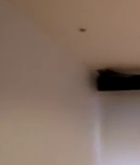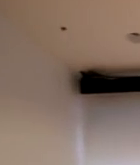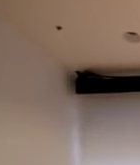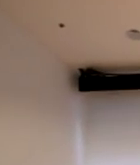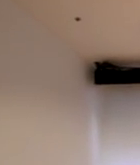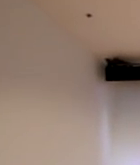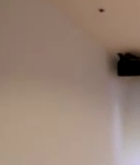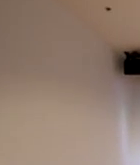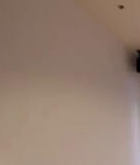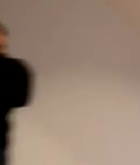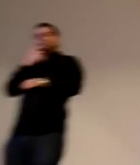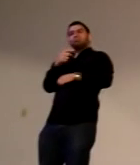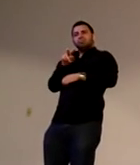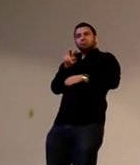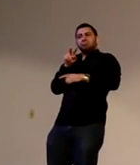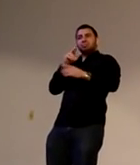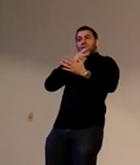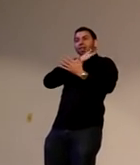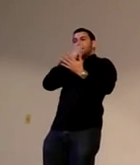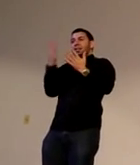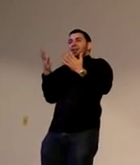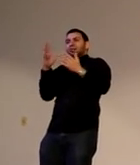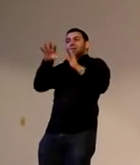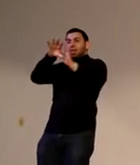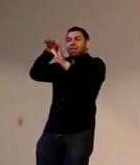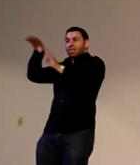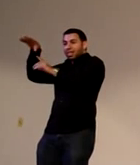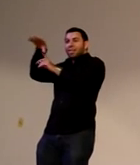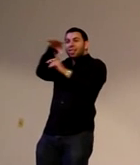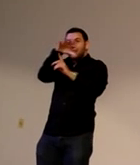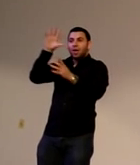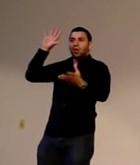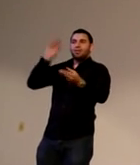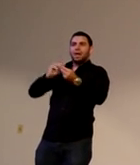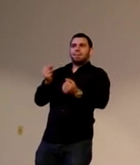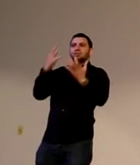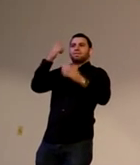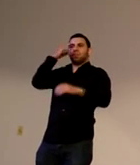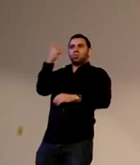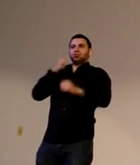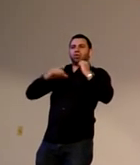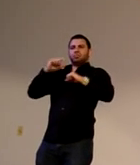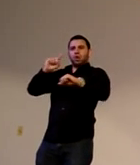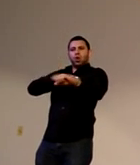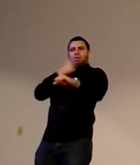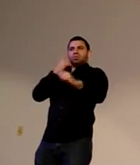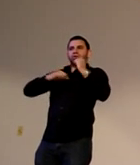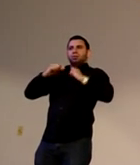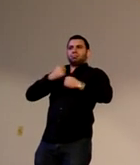Now, for an hour, I watch the show, you know, and how much, how long does it